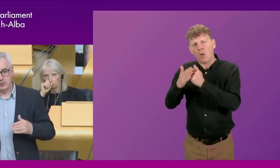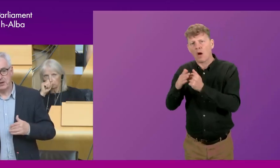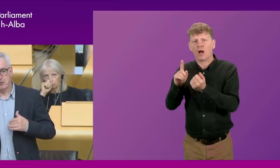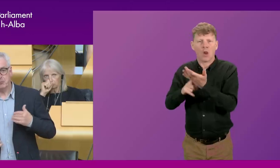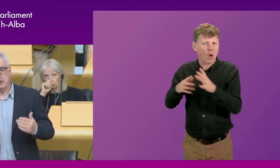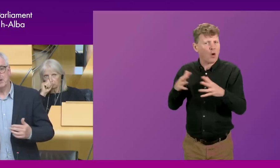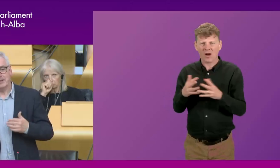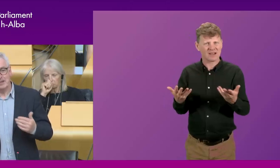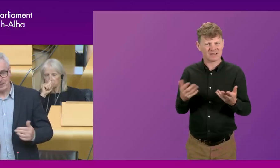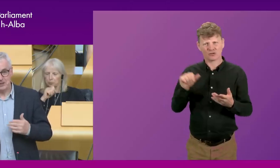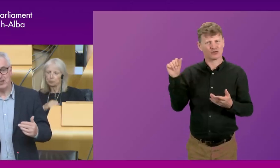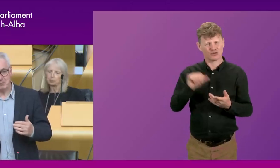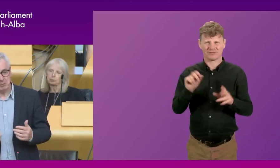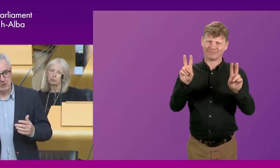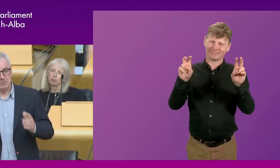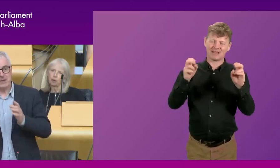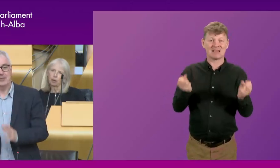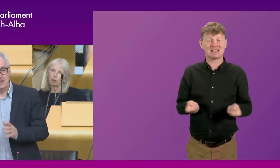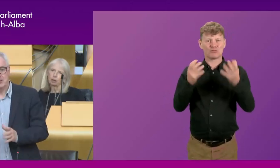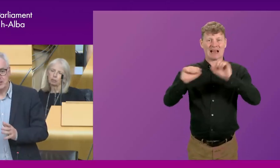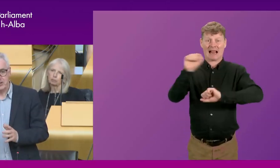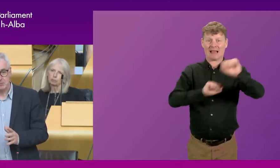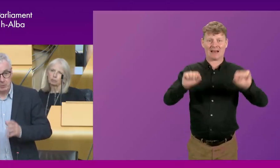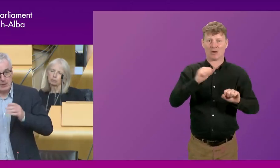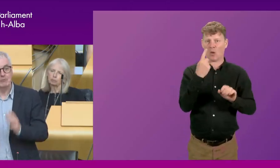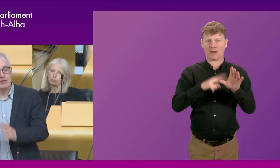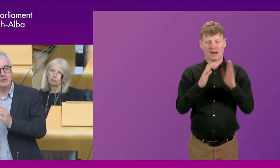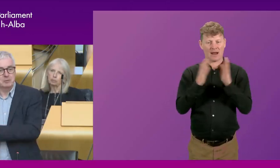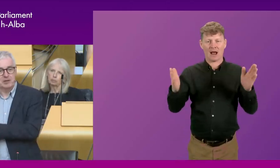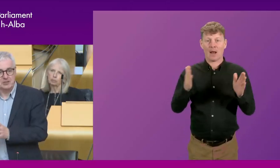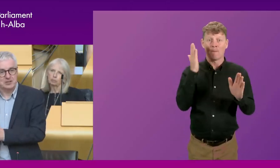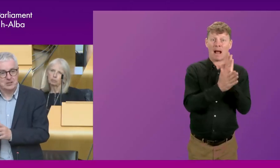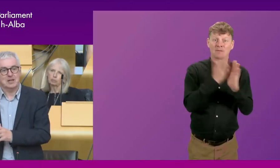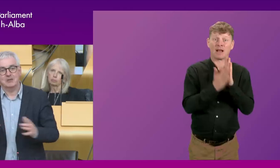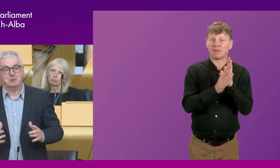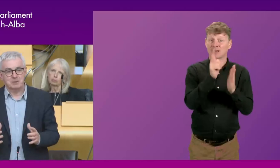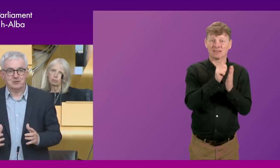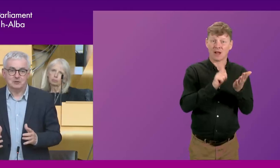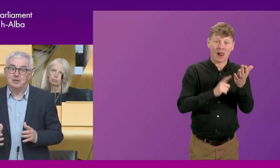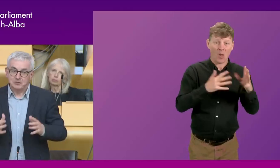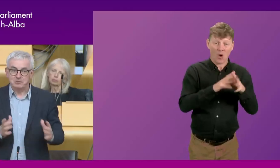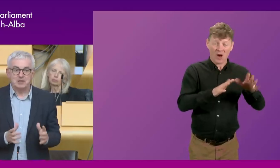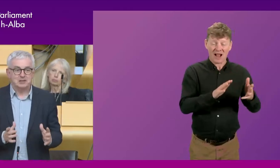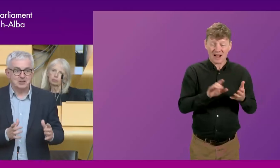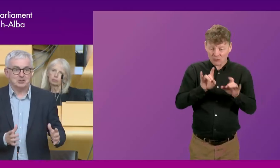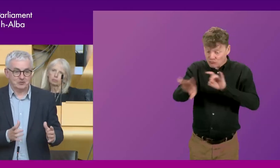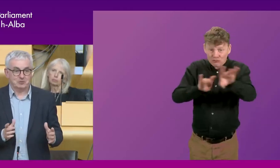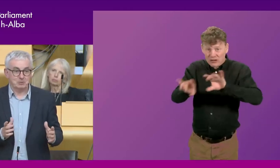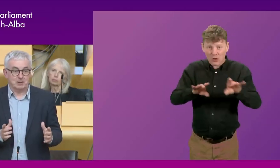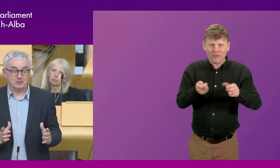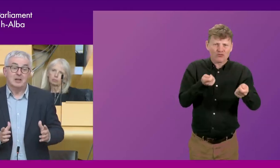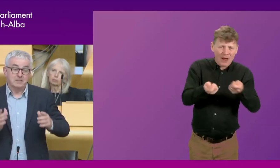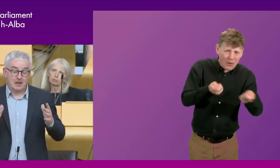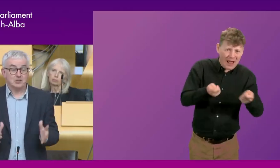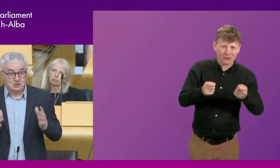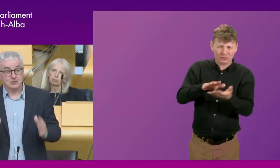Should we have a spring cleaning year when we don't pass any legislation, but we get rid of some of the legislation that has been passed, some of the regulations that have